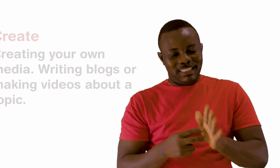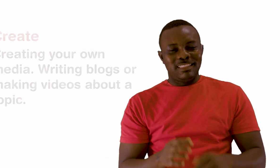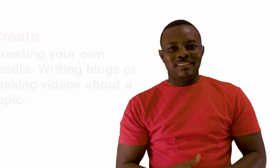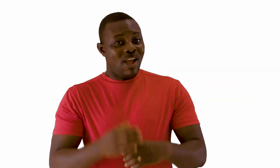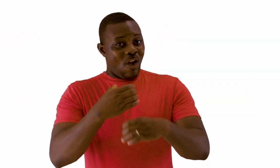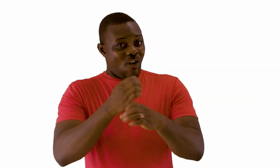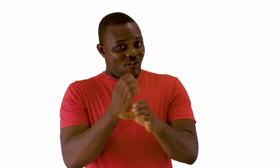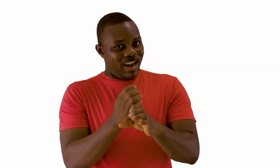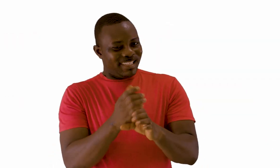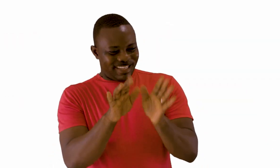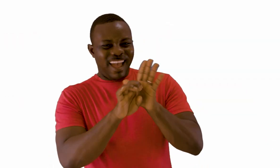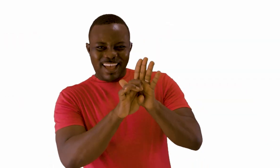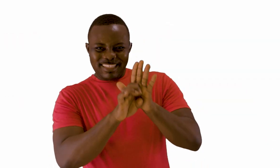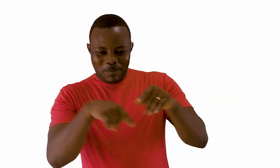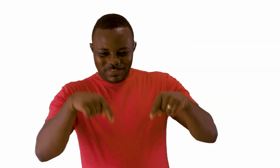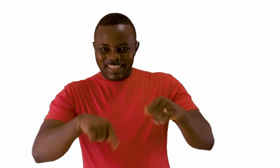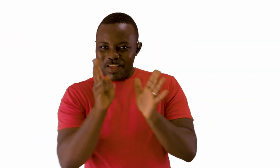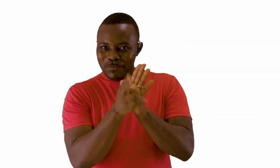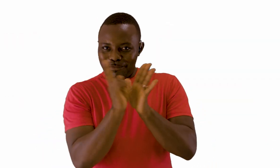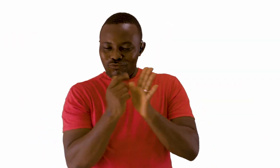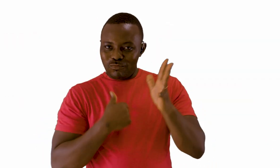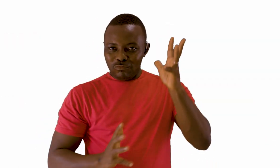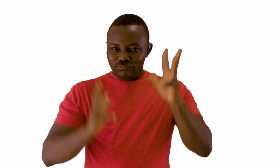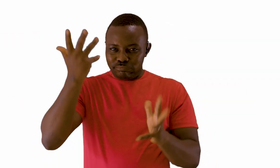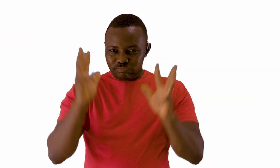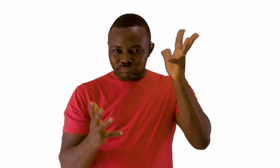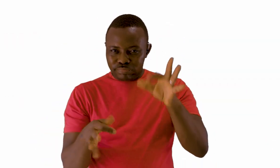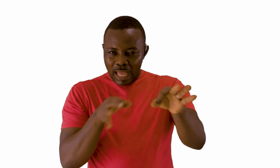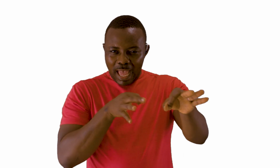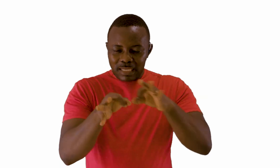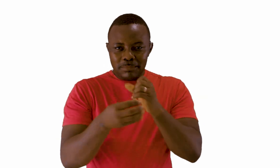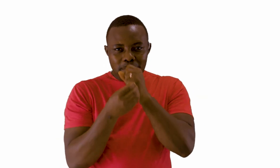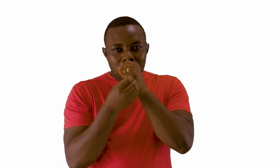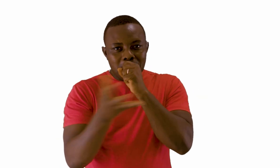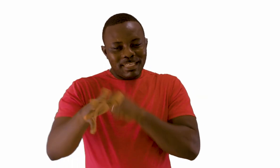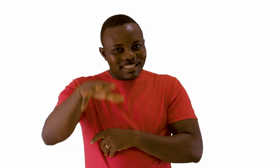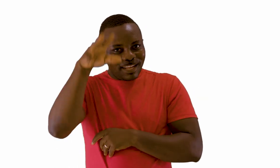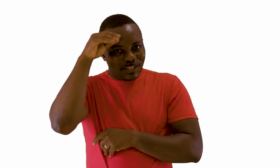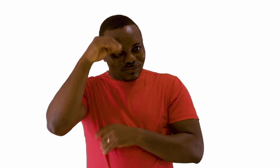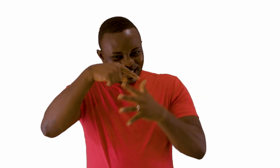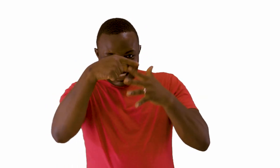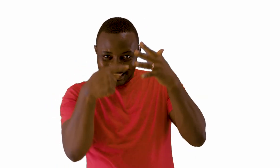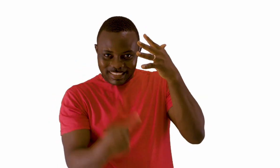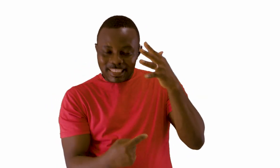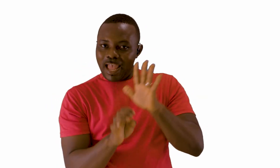This video is an example of media creation. You see me signing, explaining all these points about media literacy.